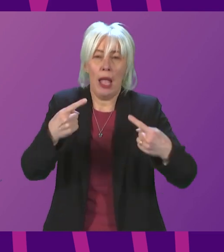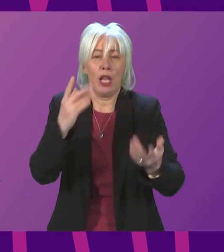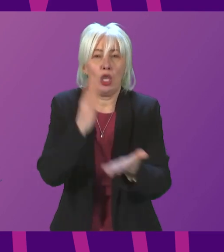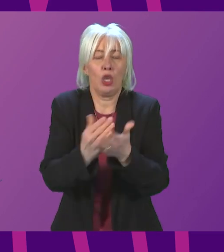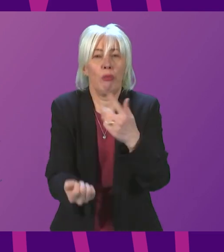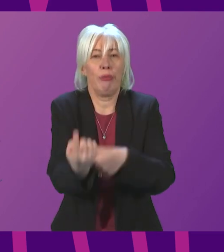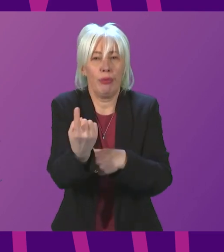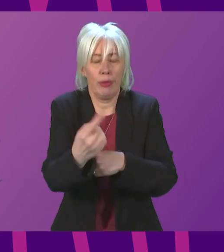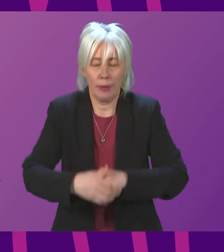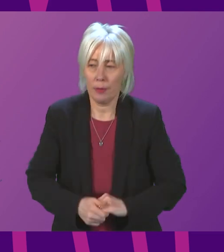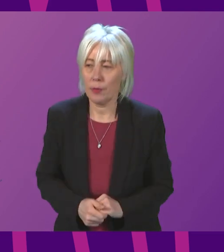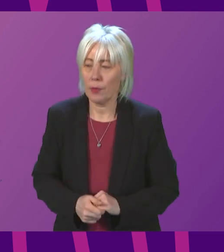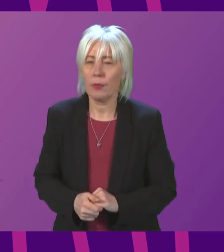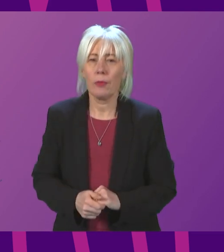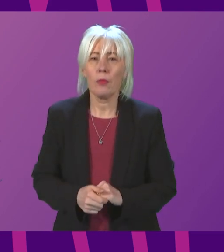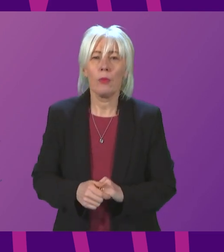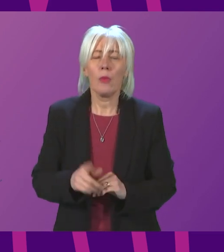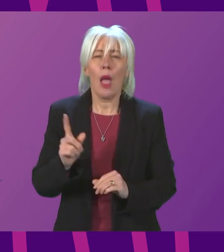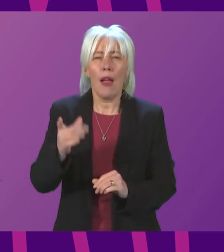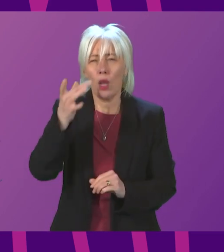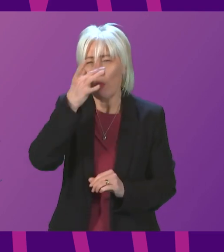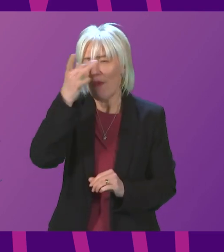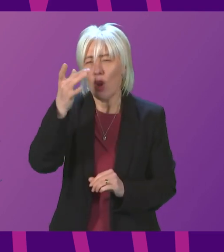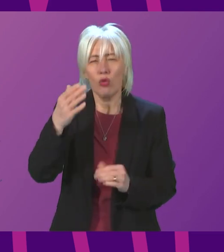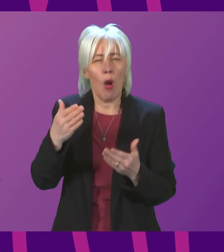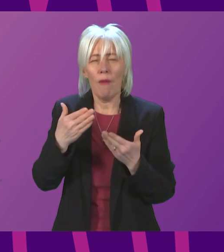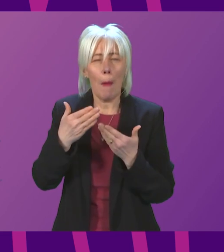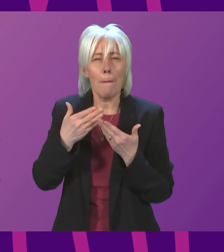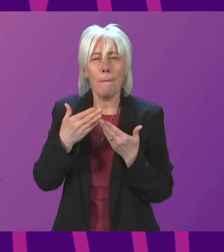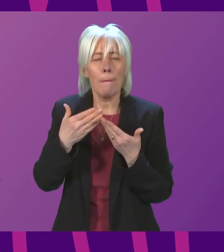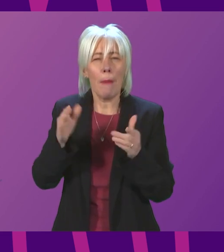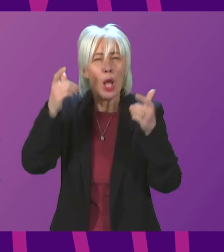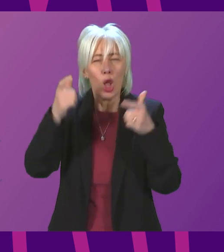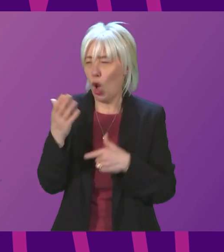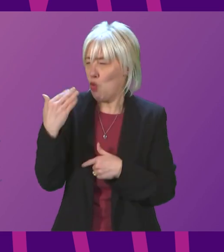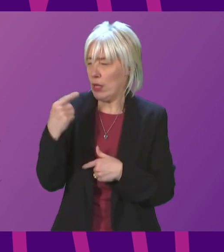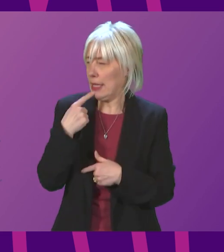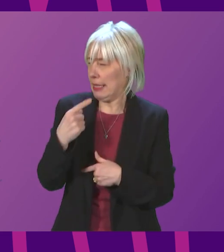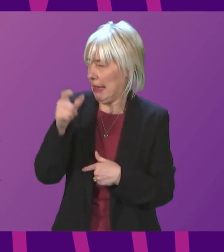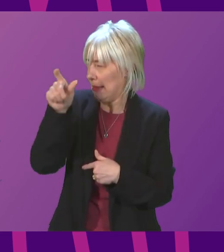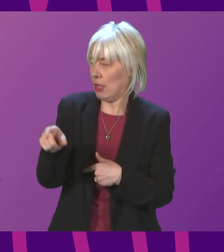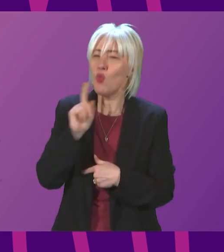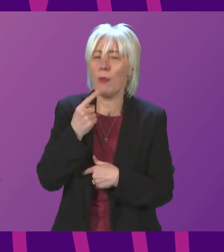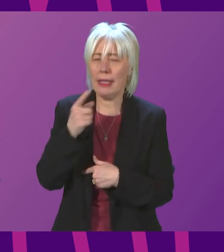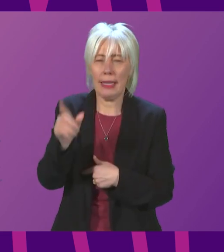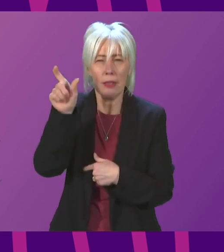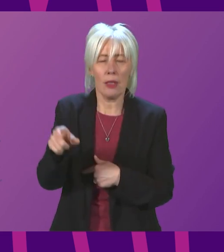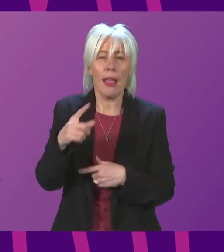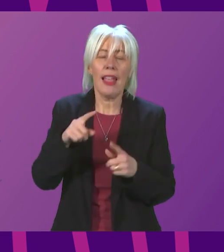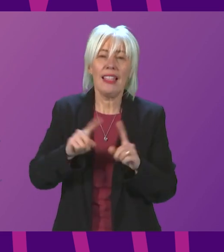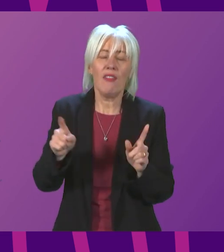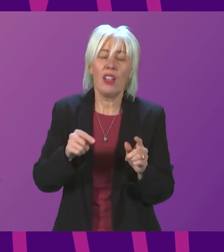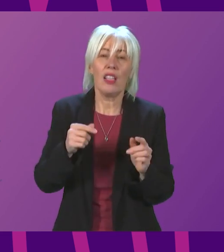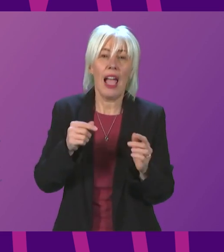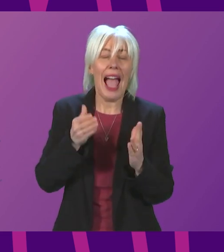I heard Aileen McHarg a professor of public law say recently and I think it is worth quoting her there is a difference between having access